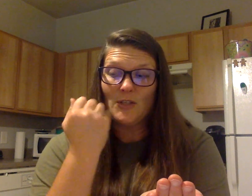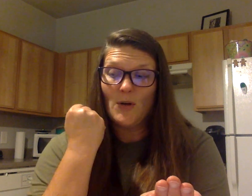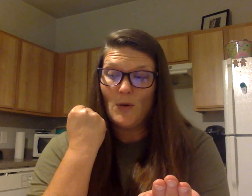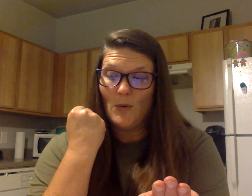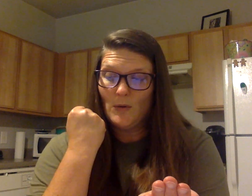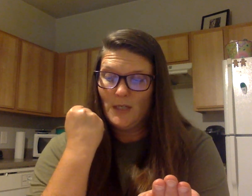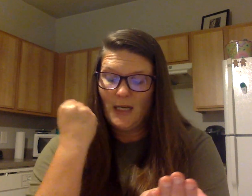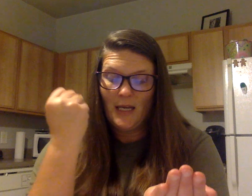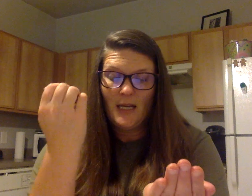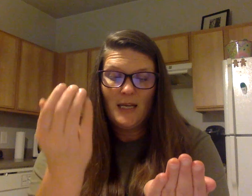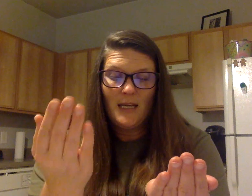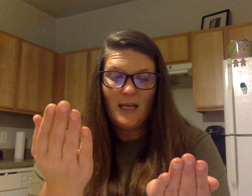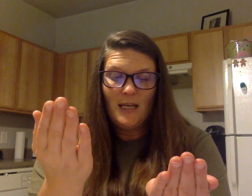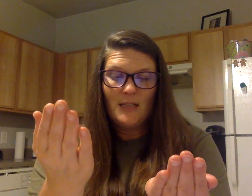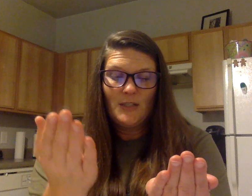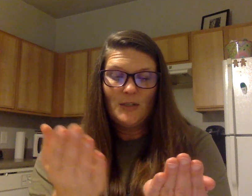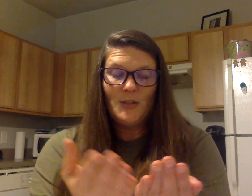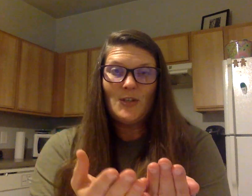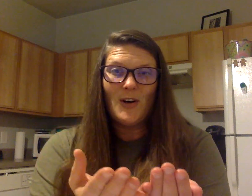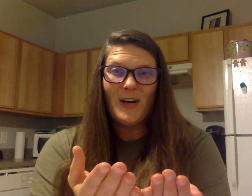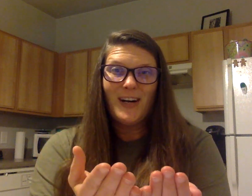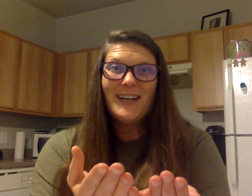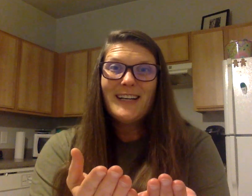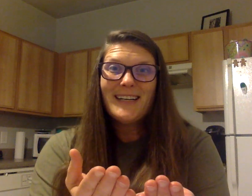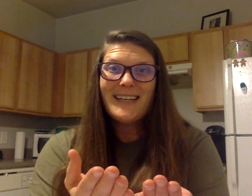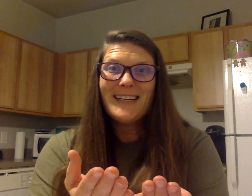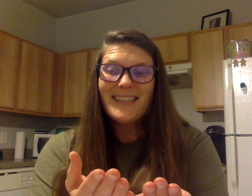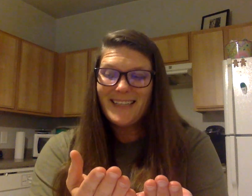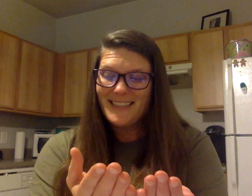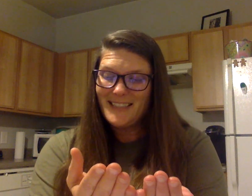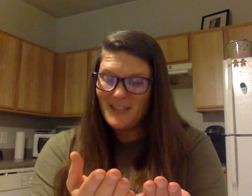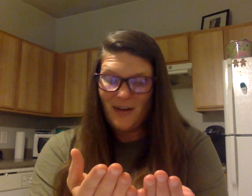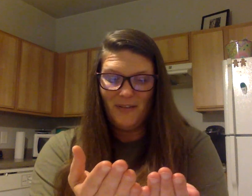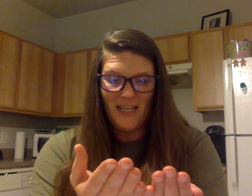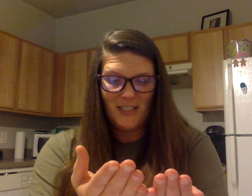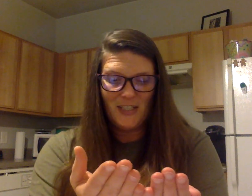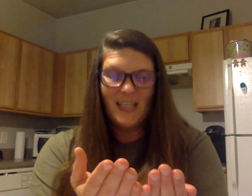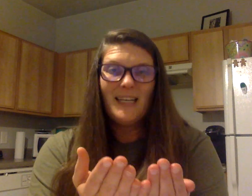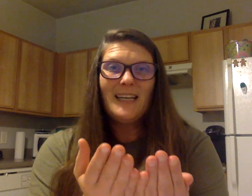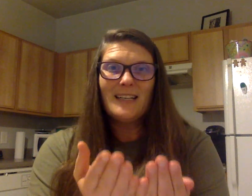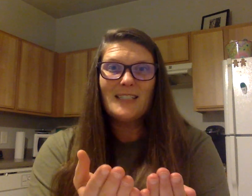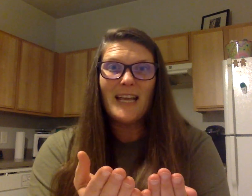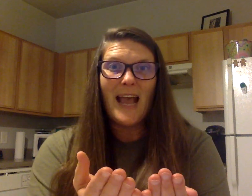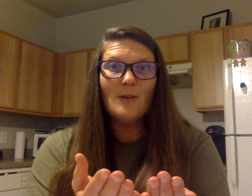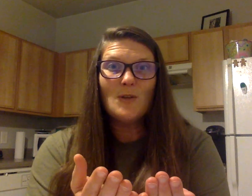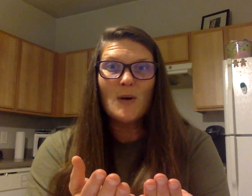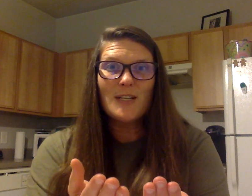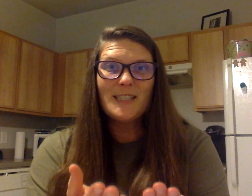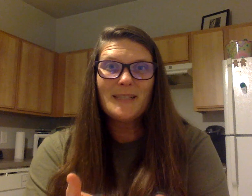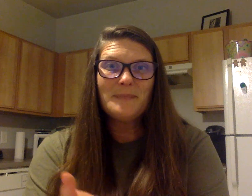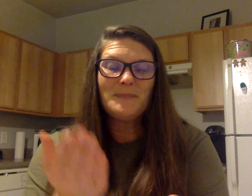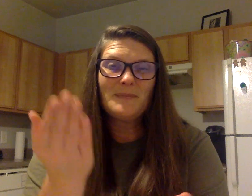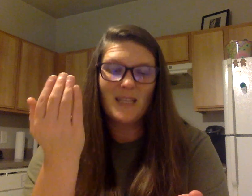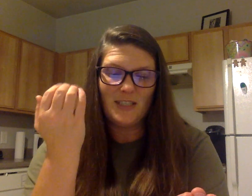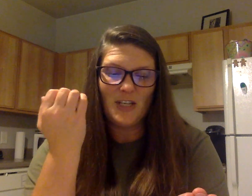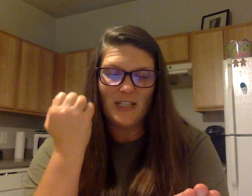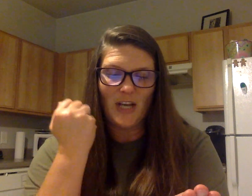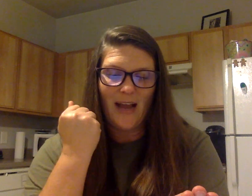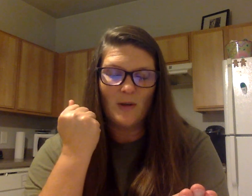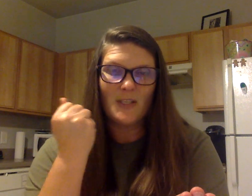gold to star. Starfish. Say outdoors. Change out